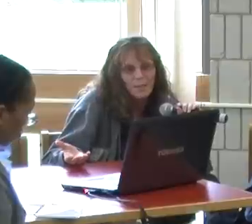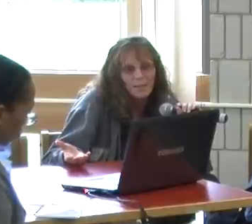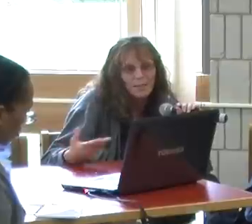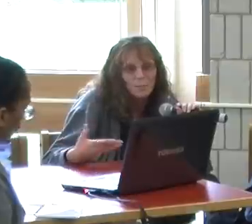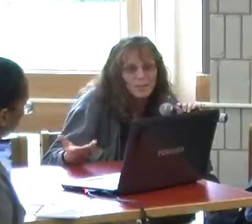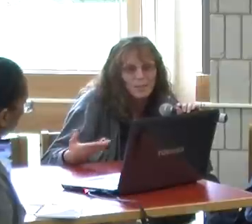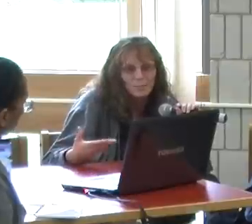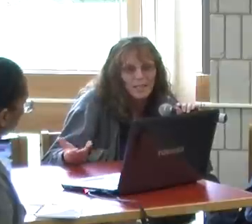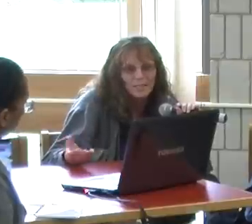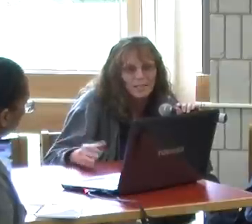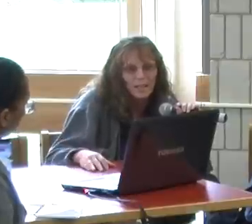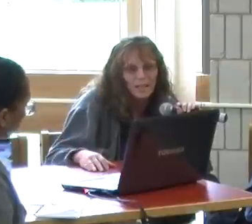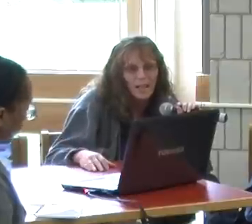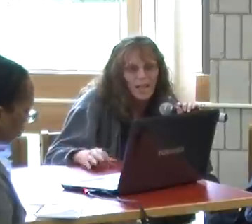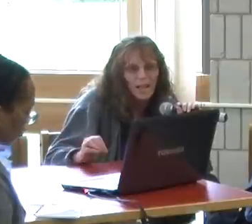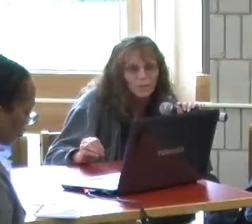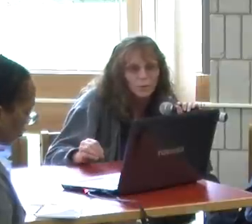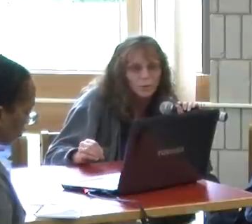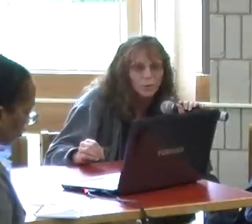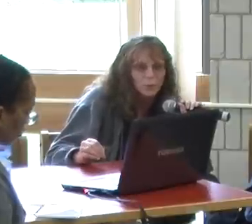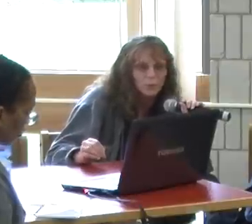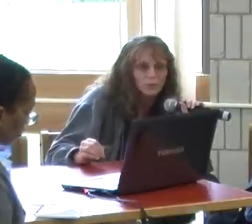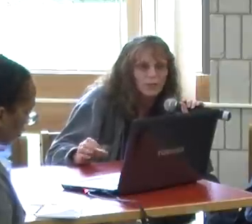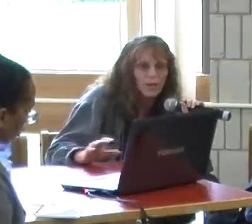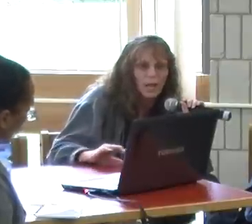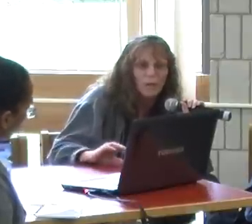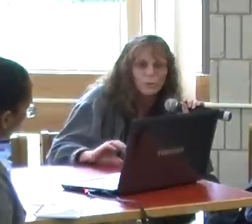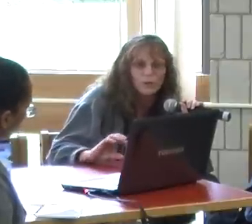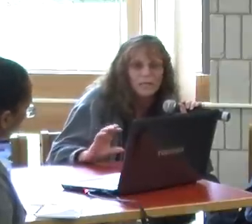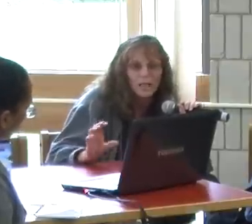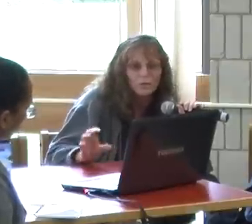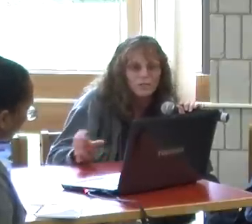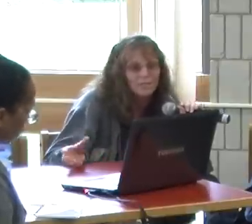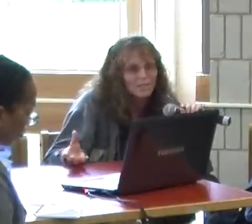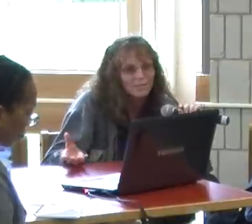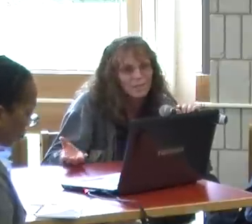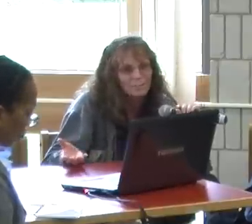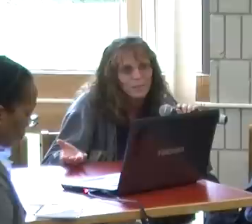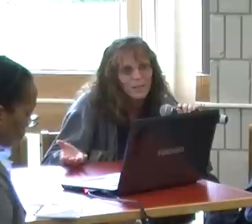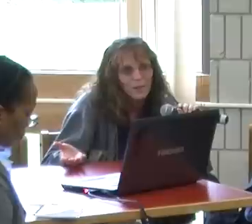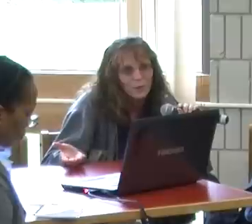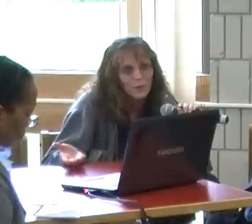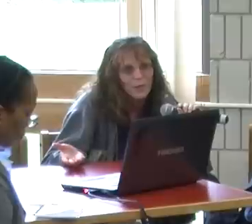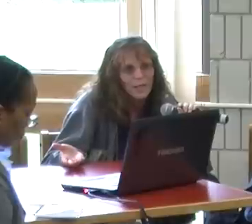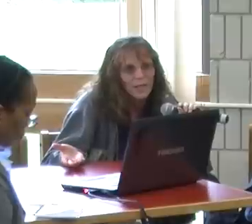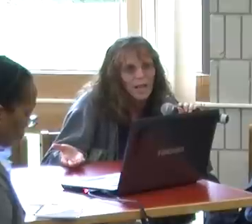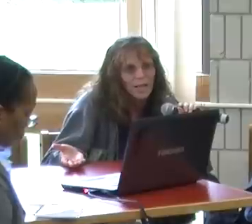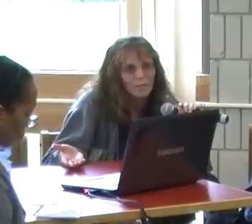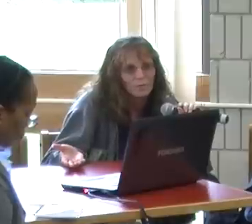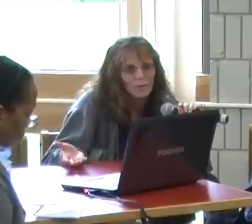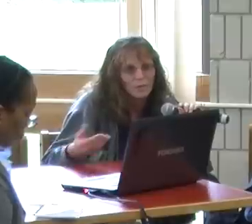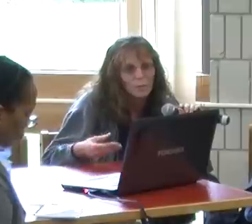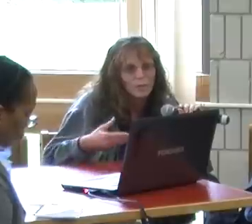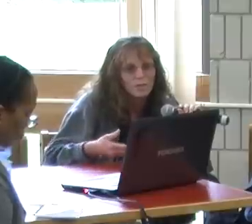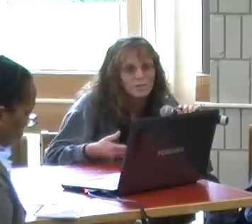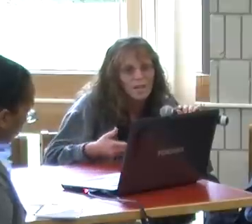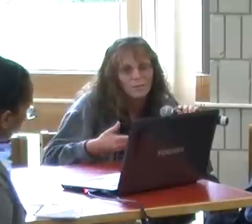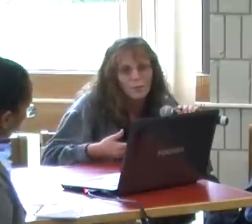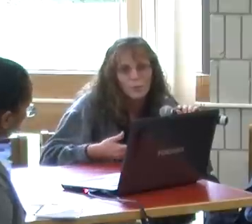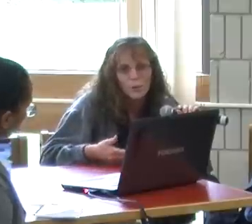There were some letters that I had to think about how to act to say them so that I can think about what she's saying to the